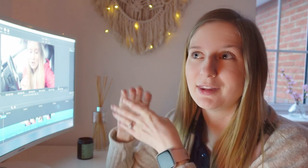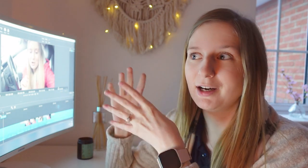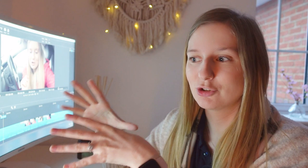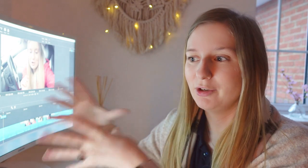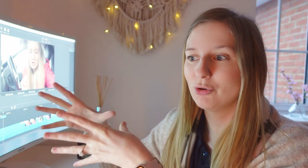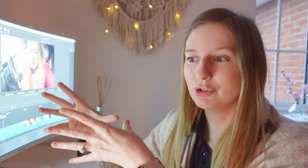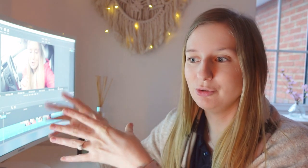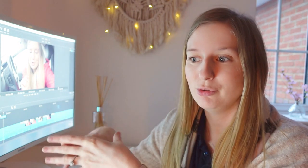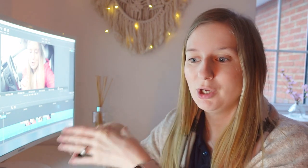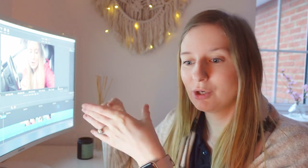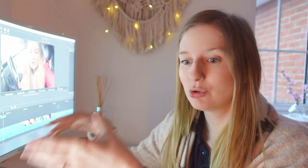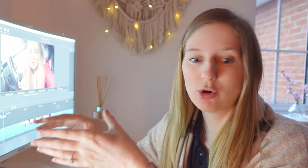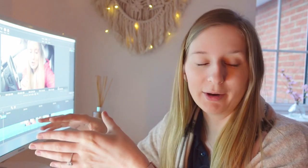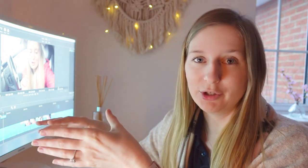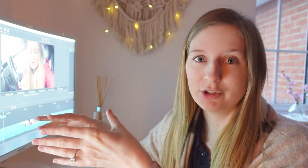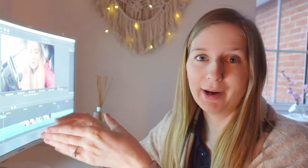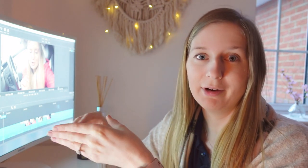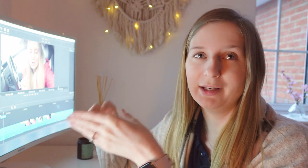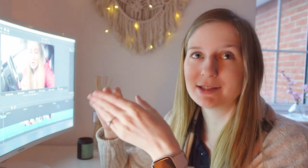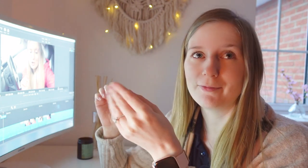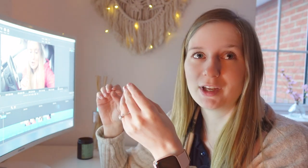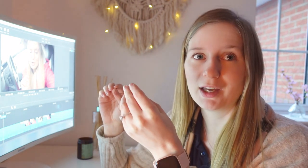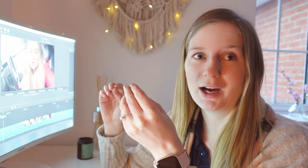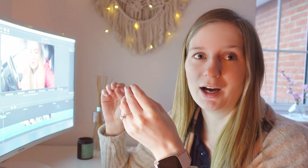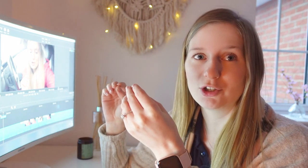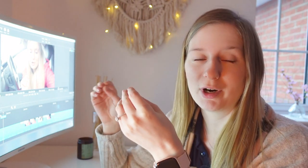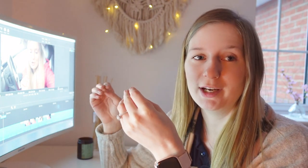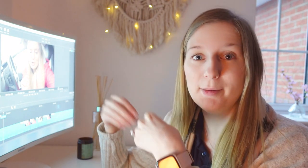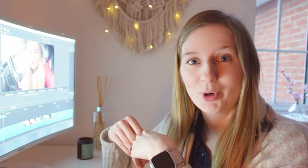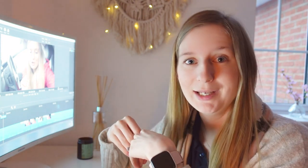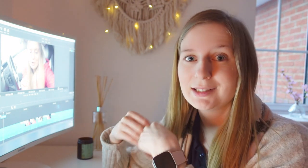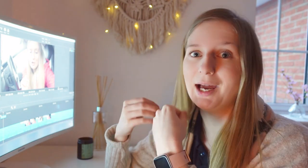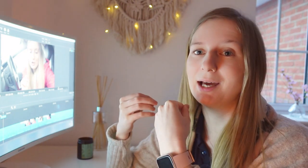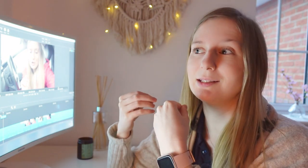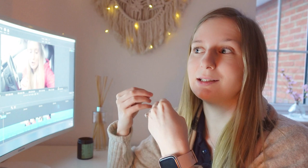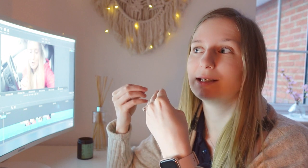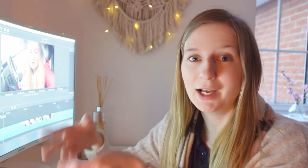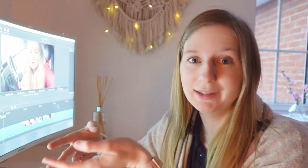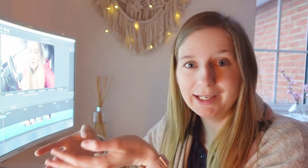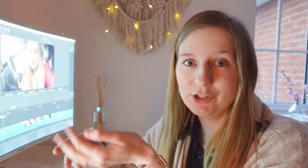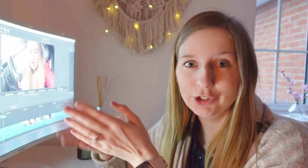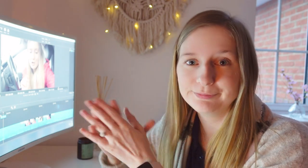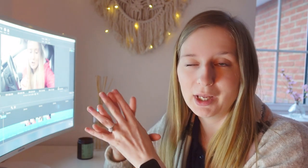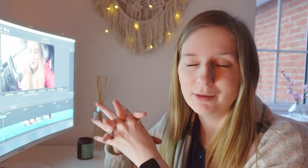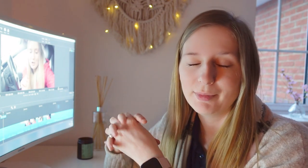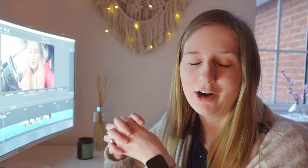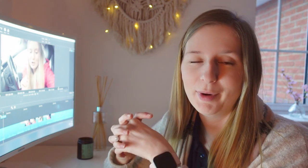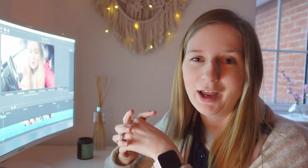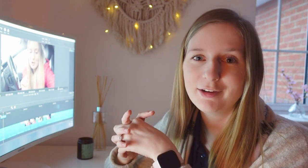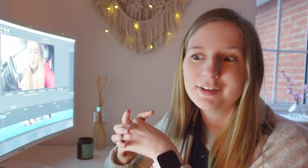that I try not to talk about a huge amount and it's something that I try and embrace and lean into in part of my life.